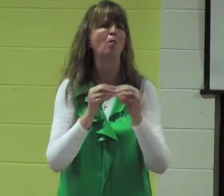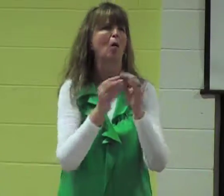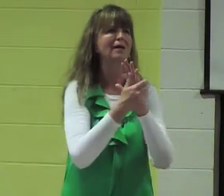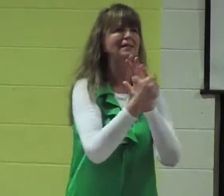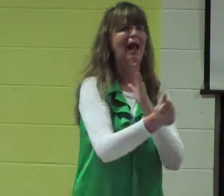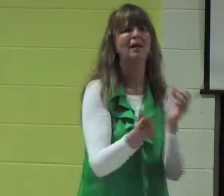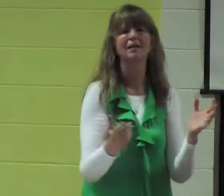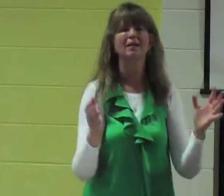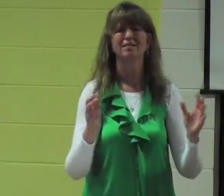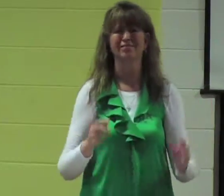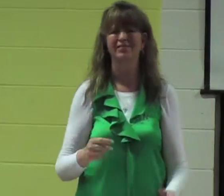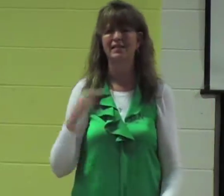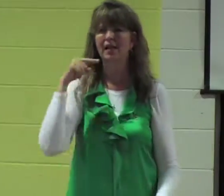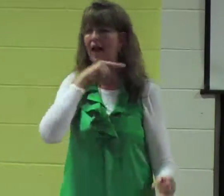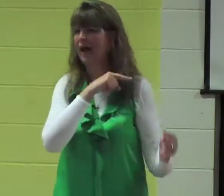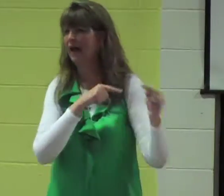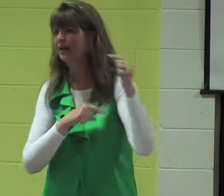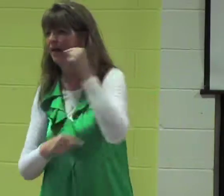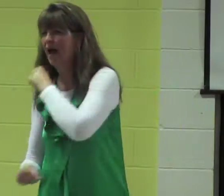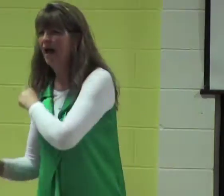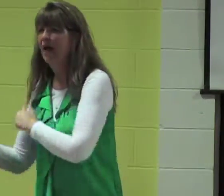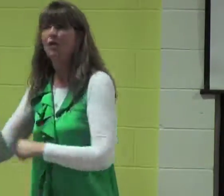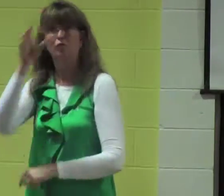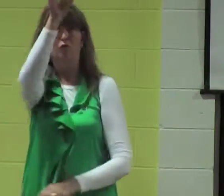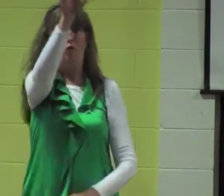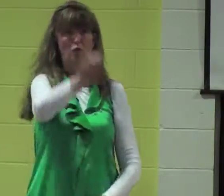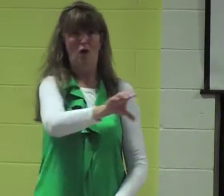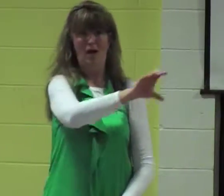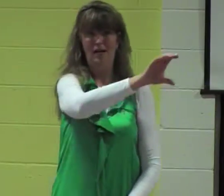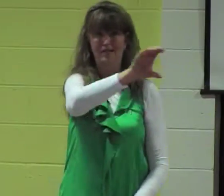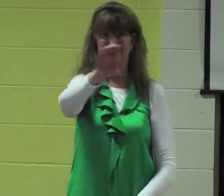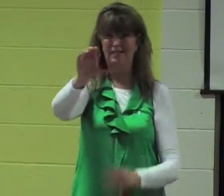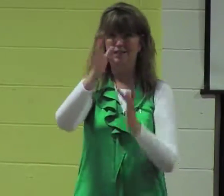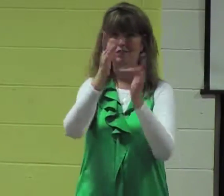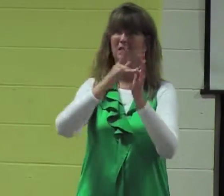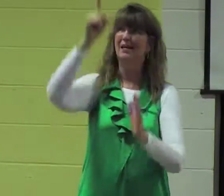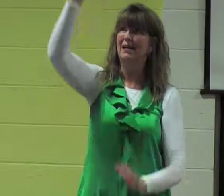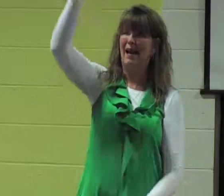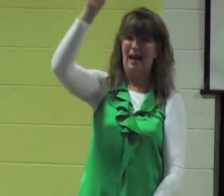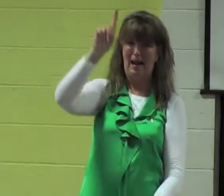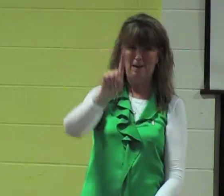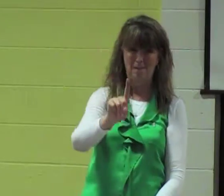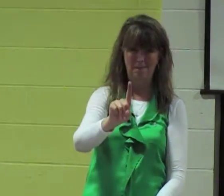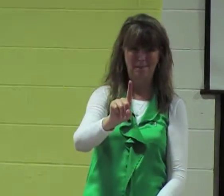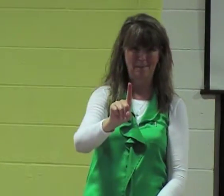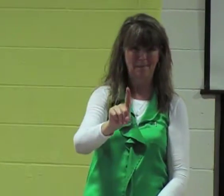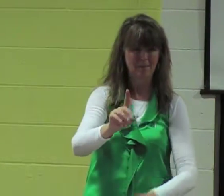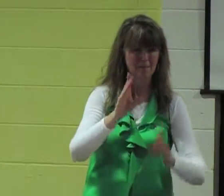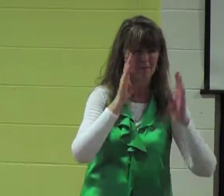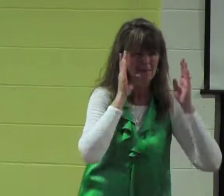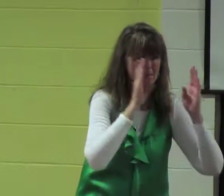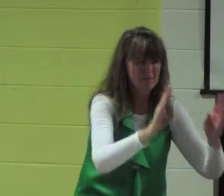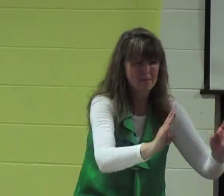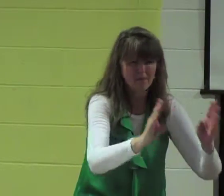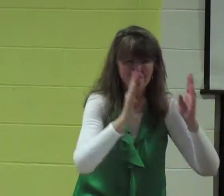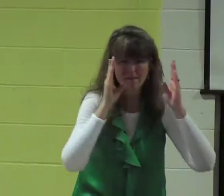sign more skilled and that makes them better that's a lie because at the